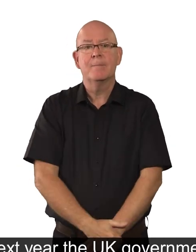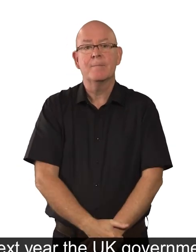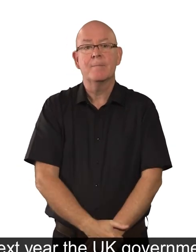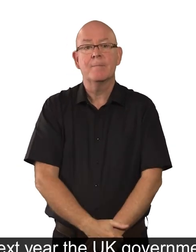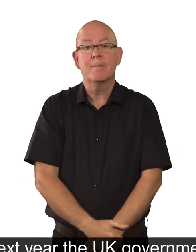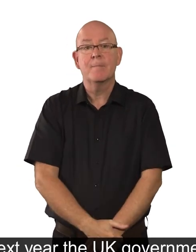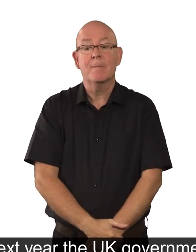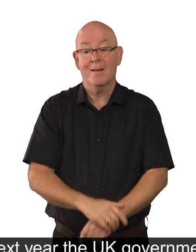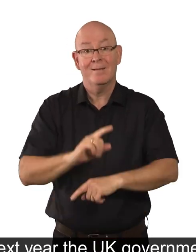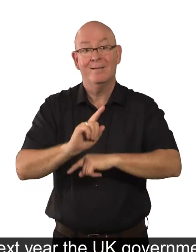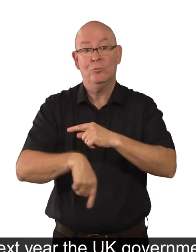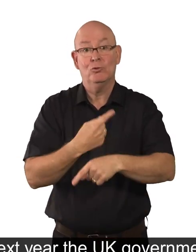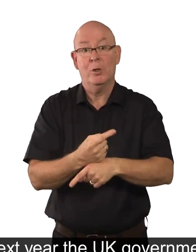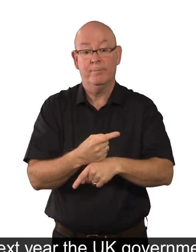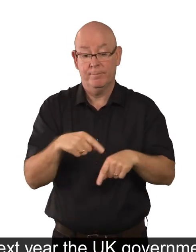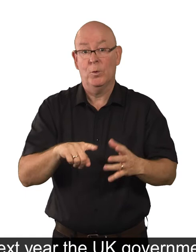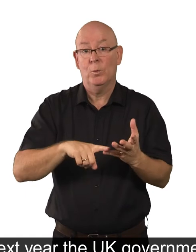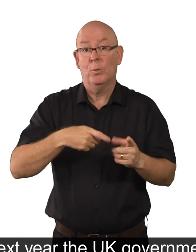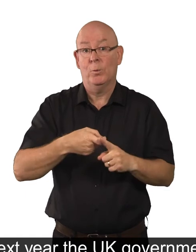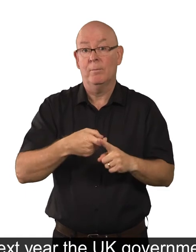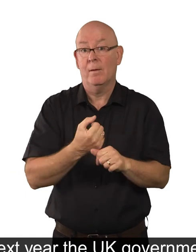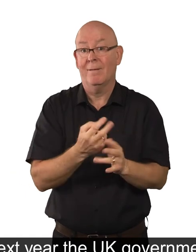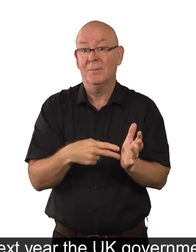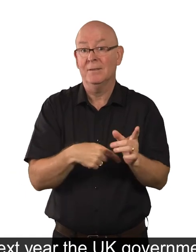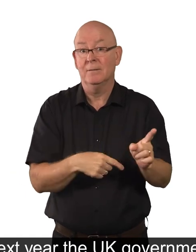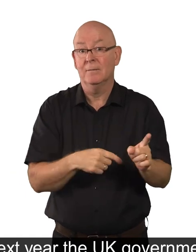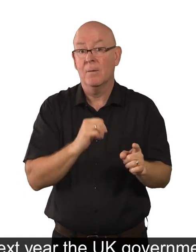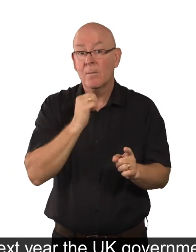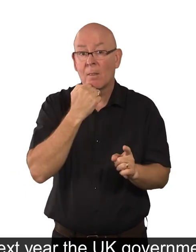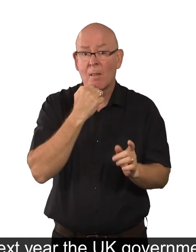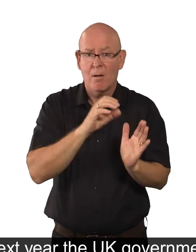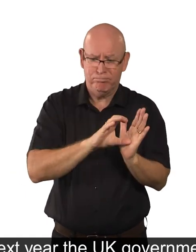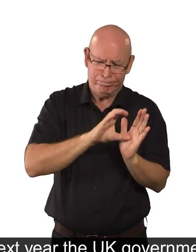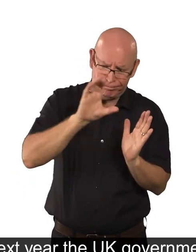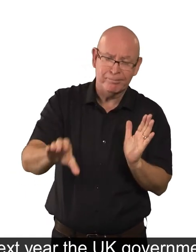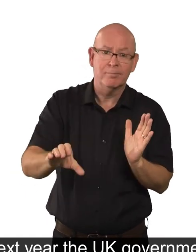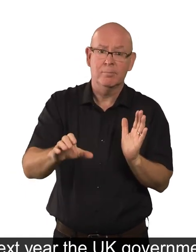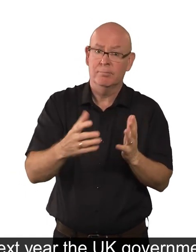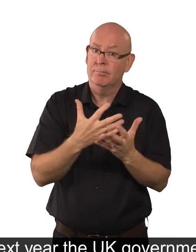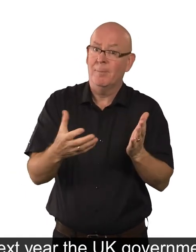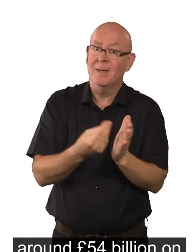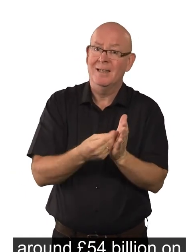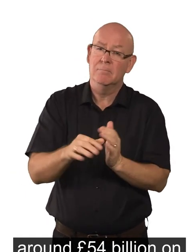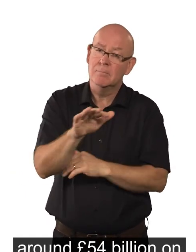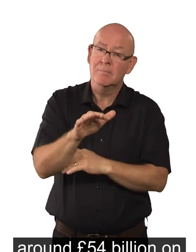Next year, the UK government will spend a lot of money, around £54 billion,